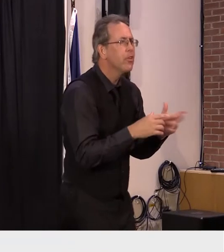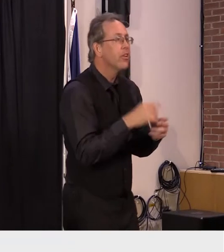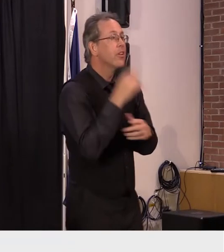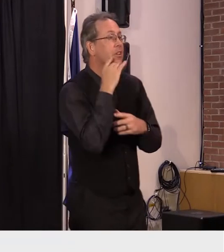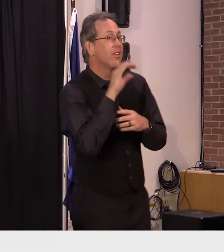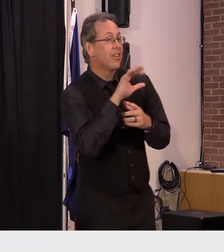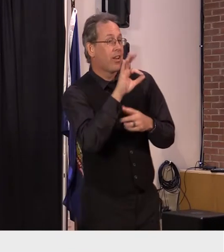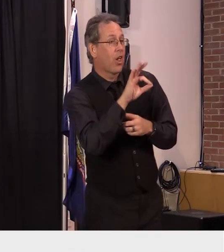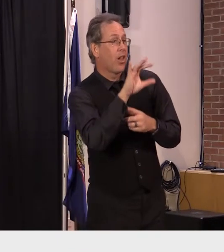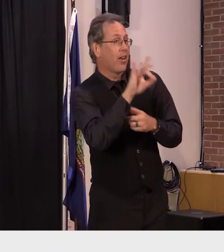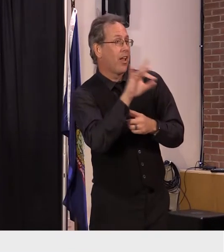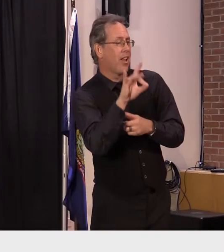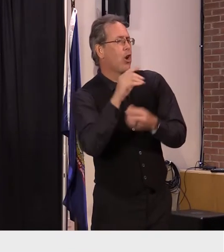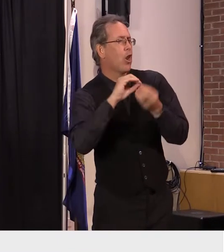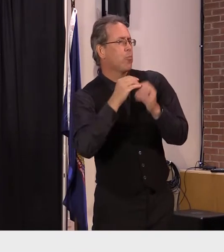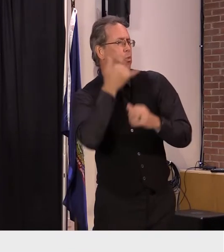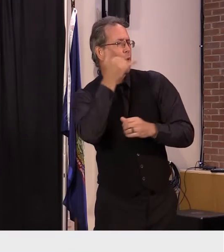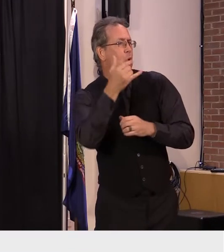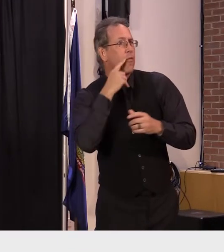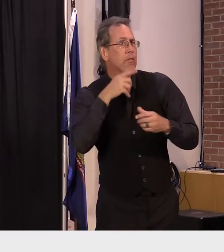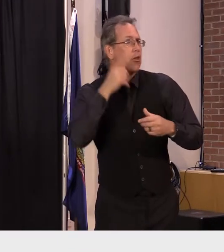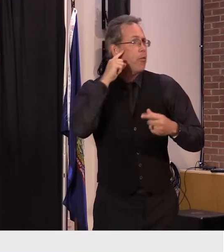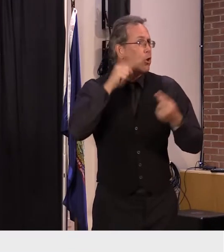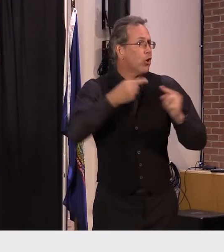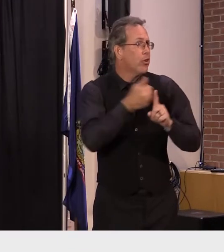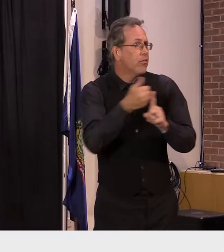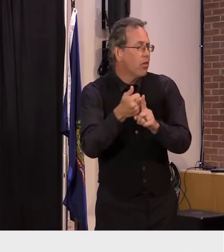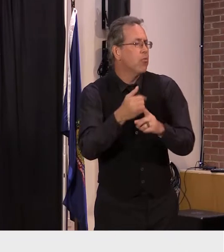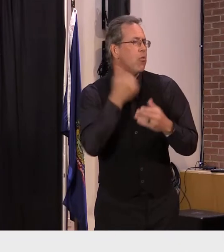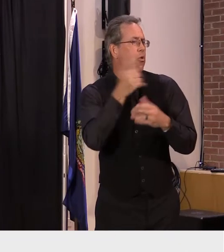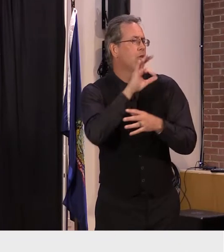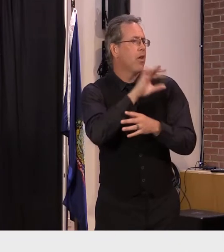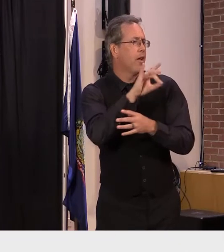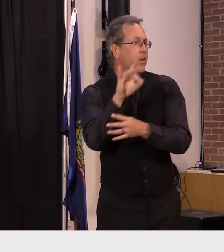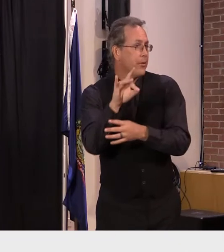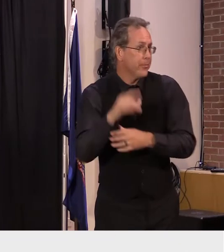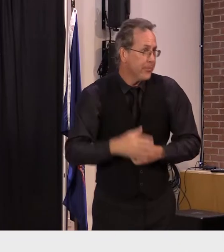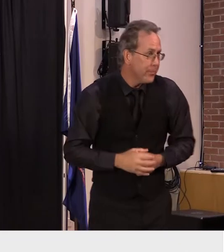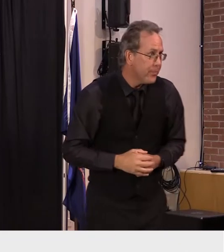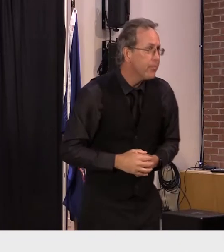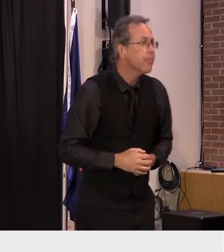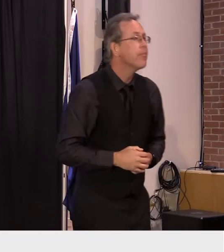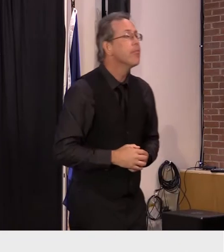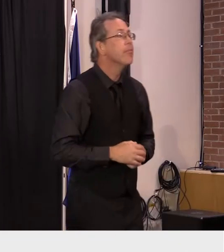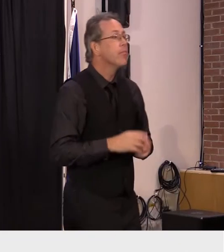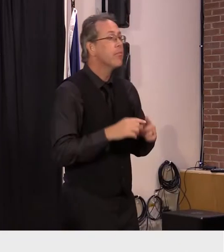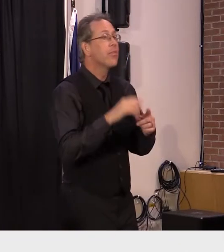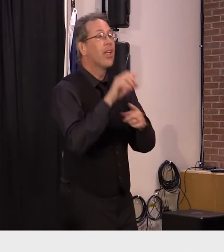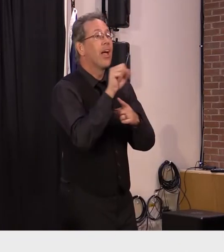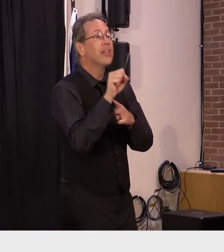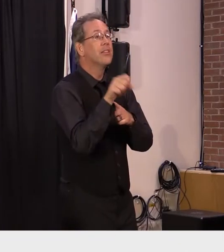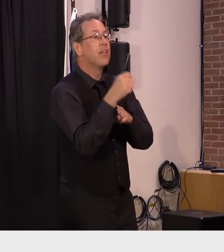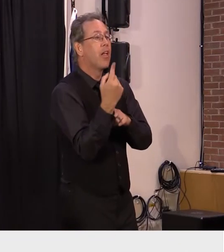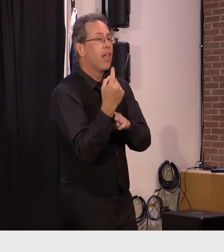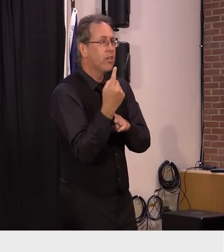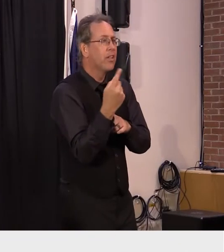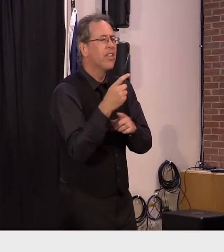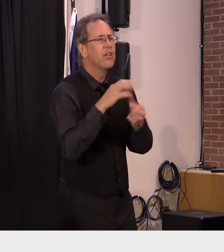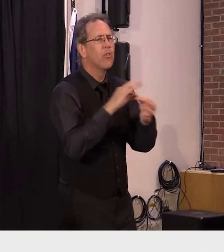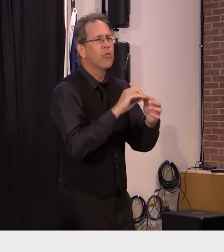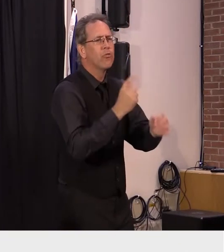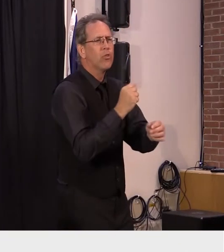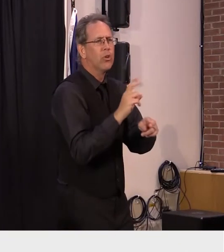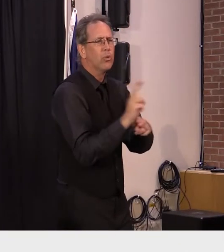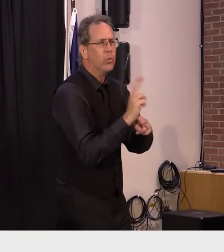provider retention and recruitment program authorized by s what by s11 and signed by the governor will